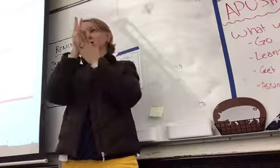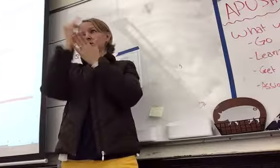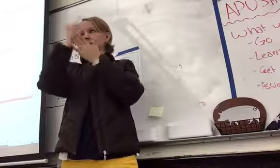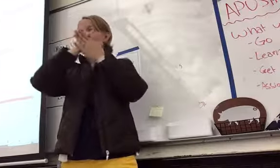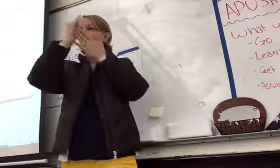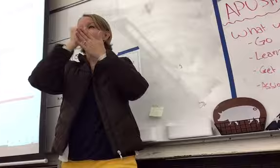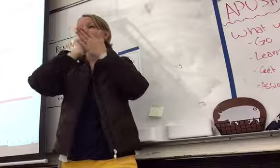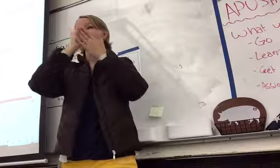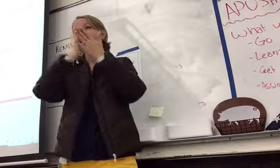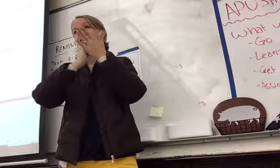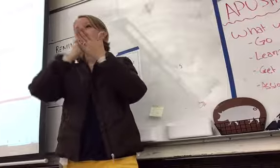okay?